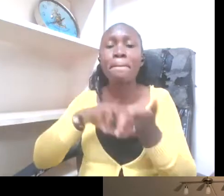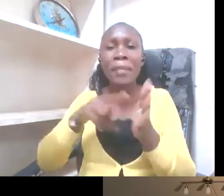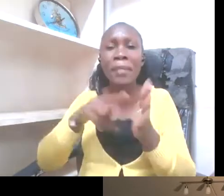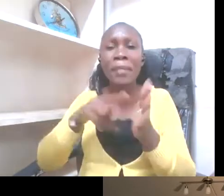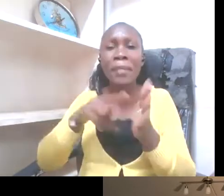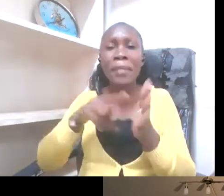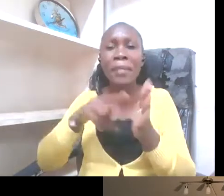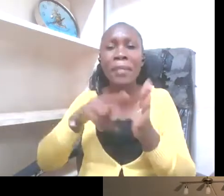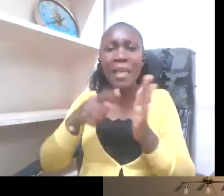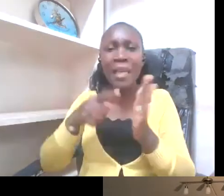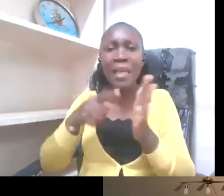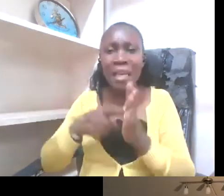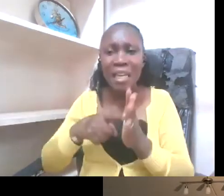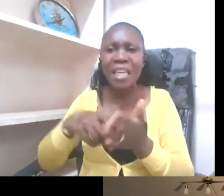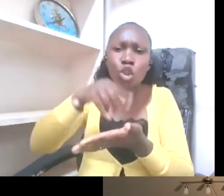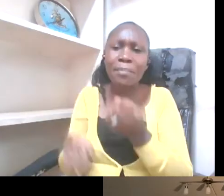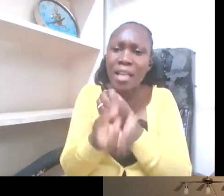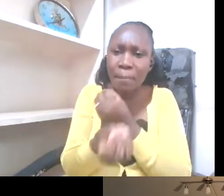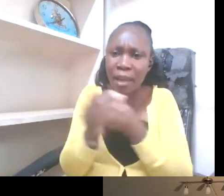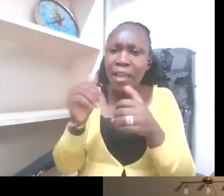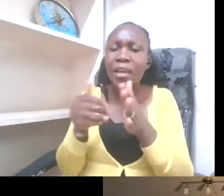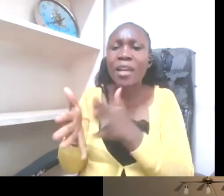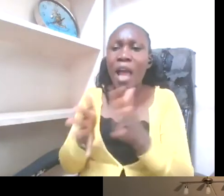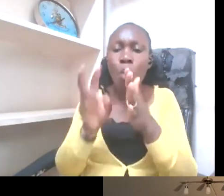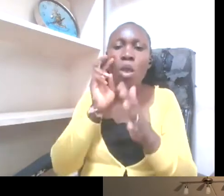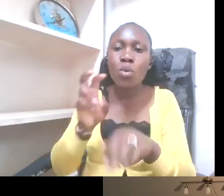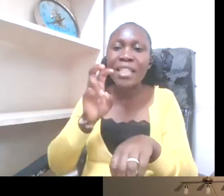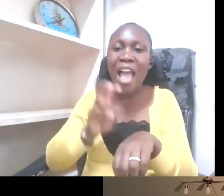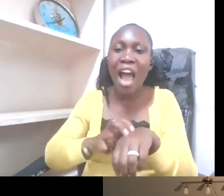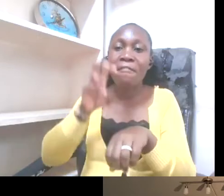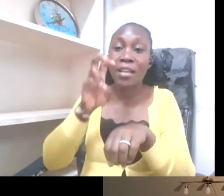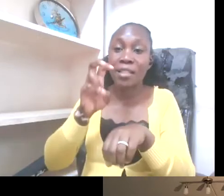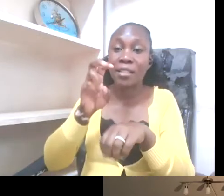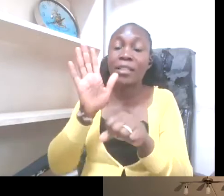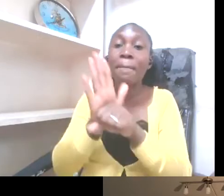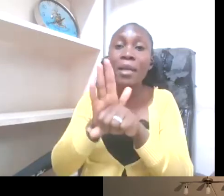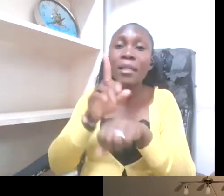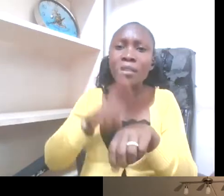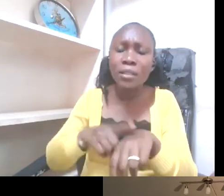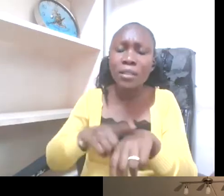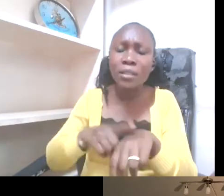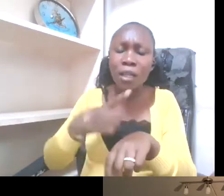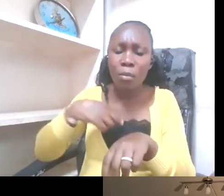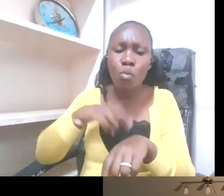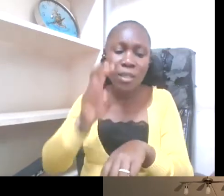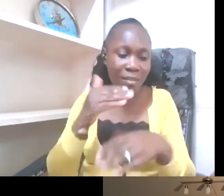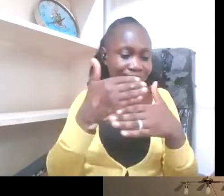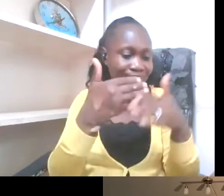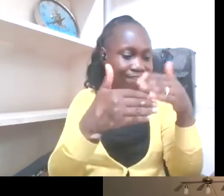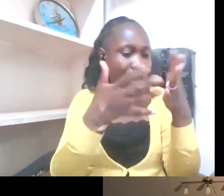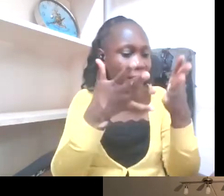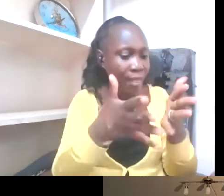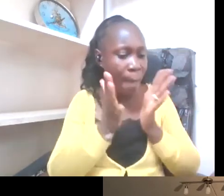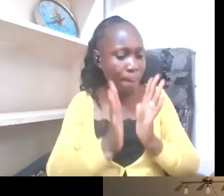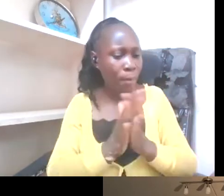in a way that provides advantages. Many times, even if we have the infrastructure and people with disabilities will